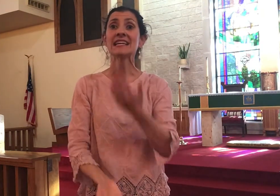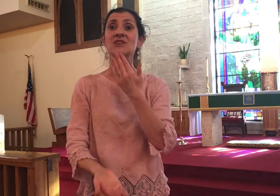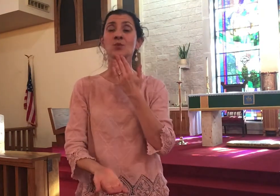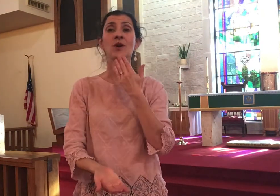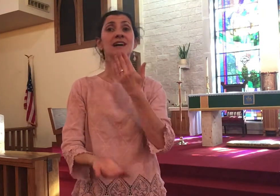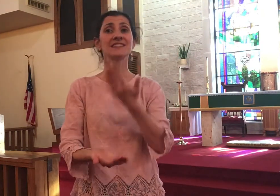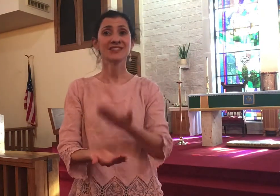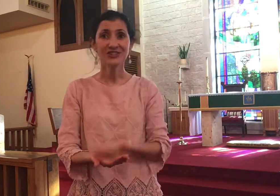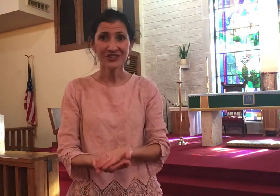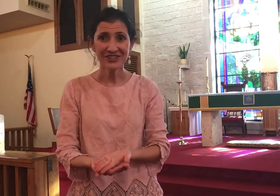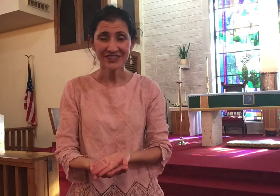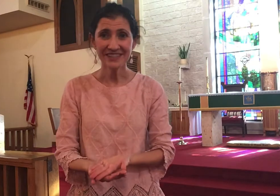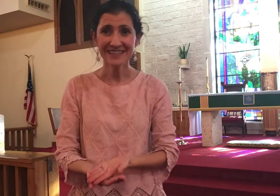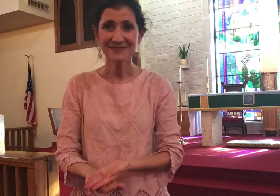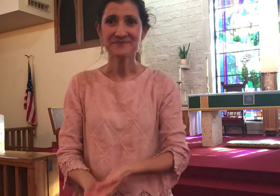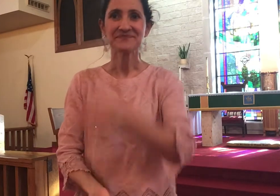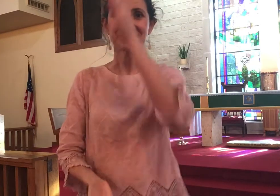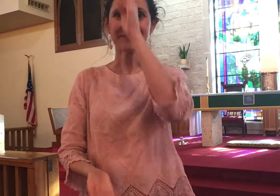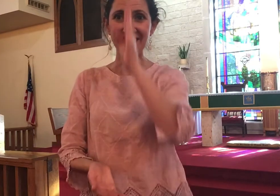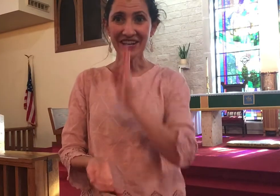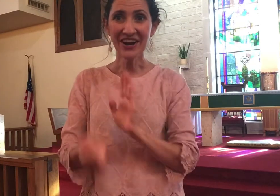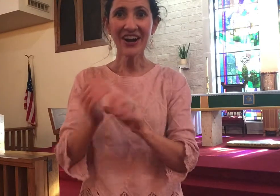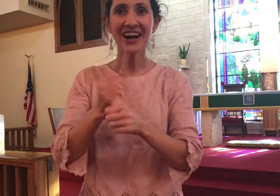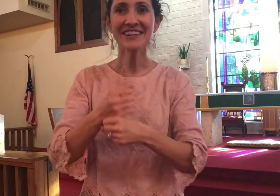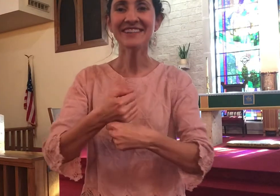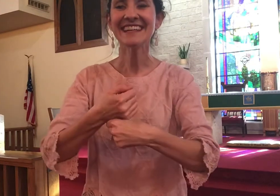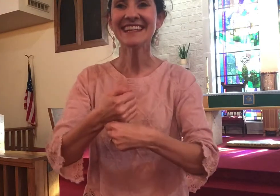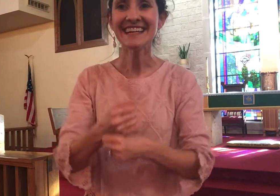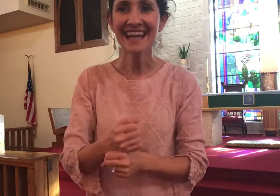was good God created